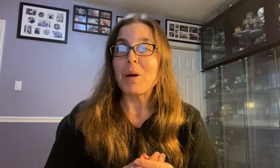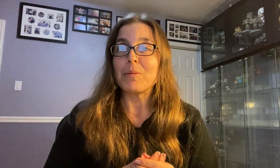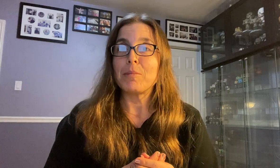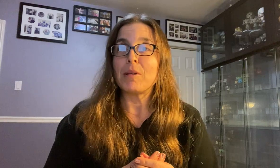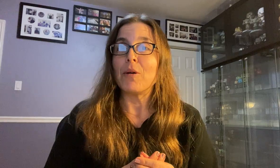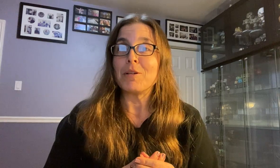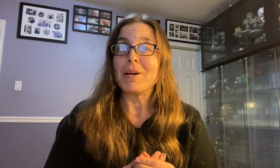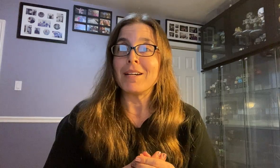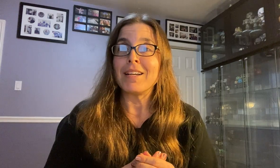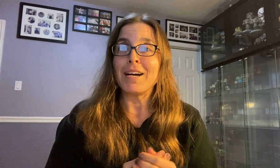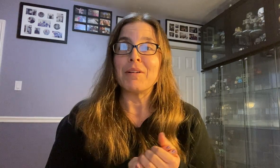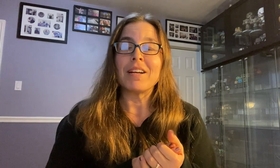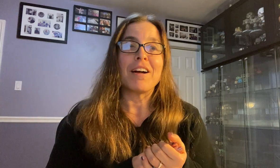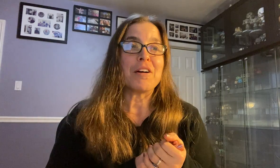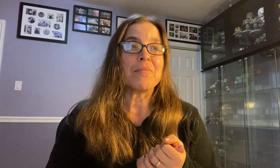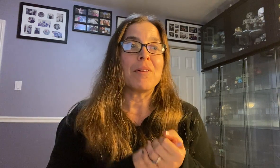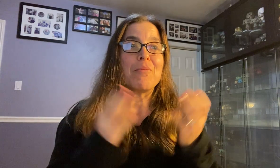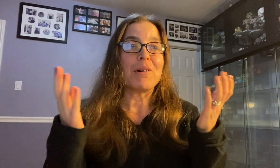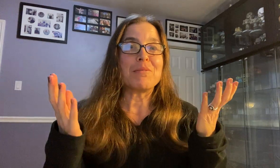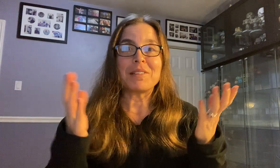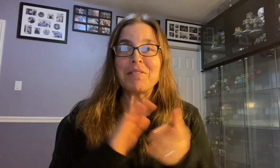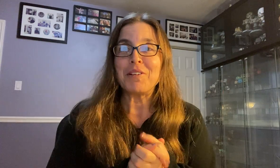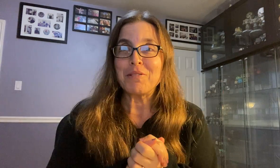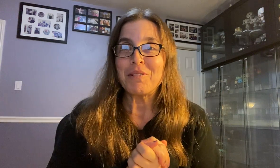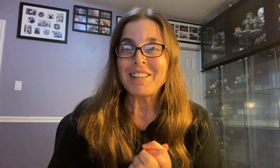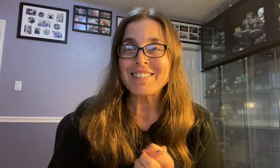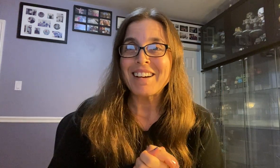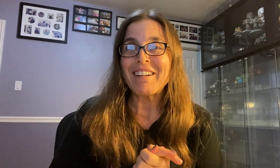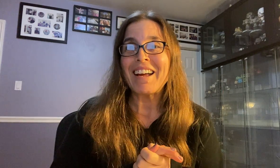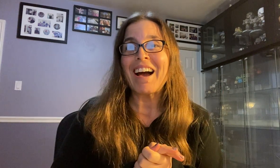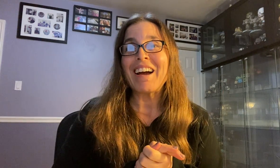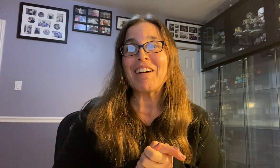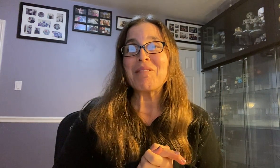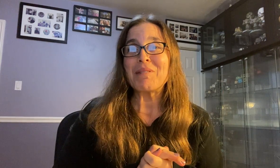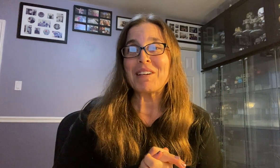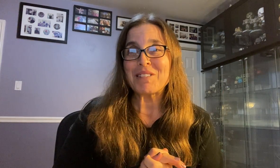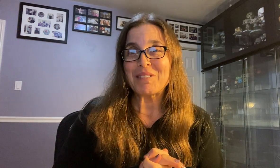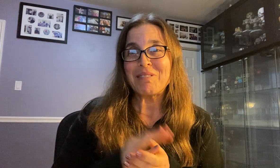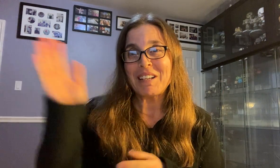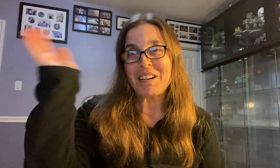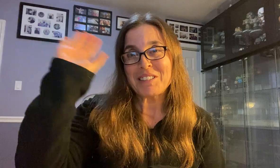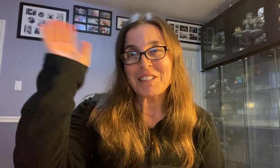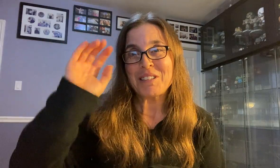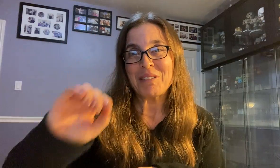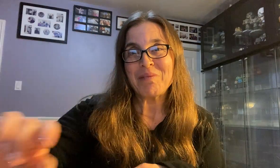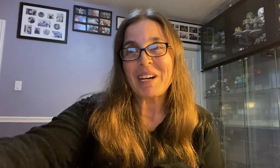probably be going to bed in an hour. Um, welcome to life in your forties. All right. I hope you guys are doing well and I'll talk to you soon. Bye.